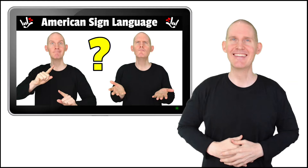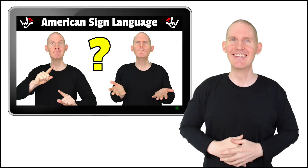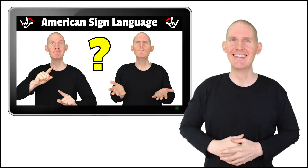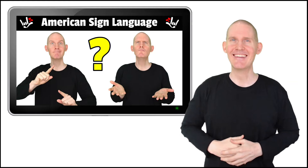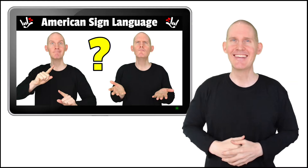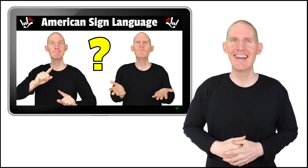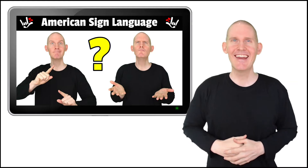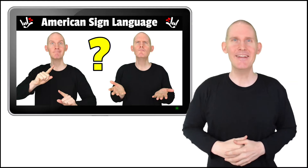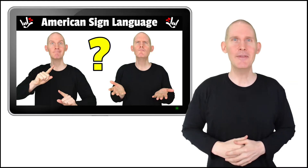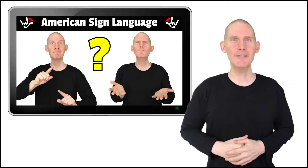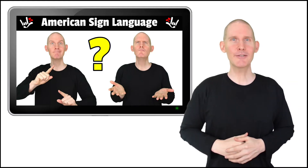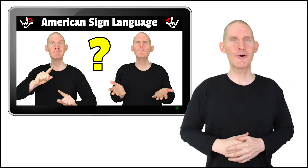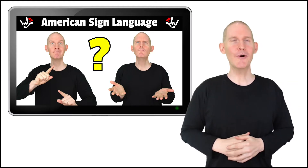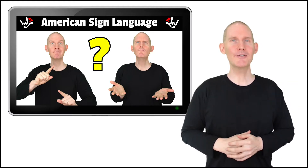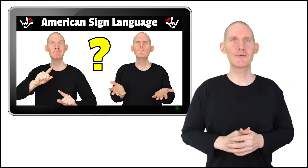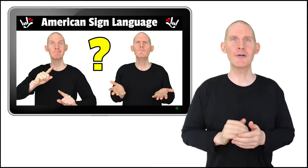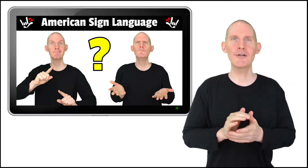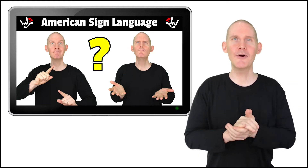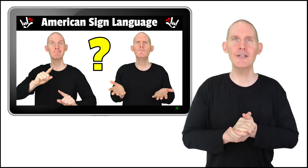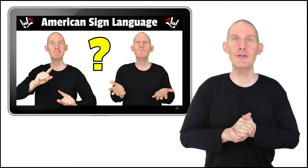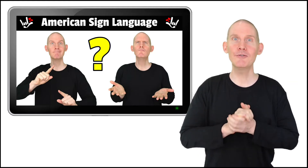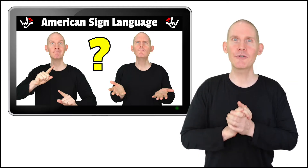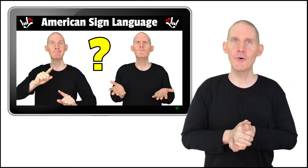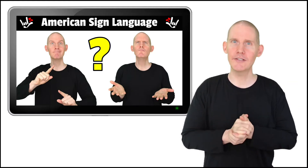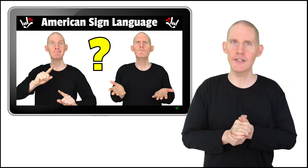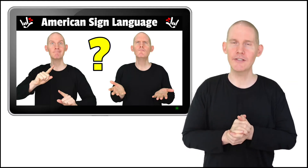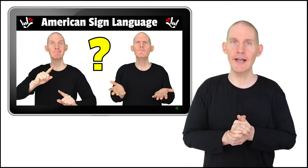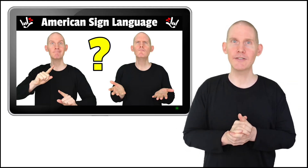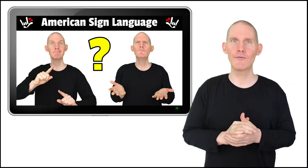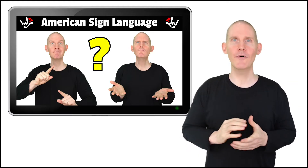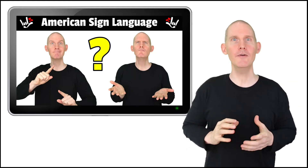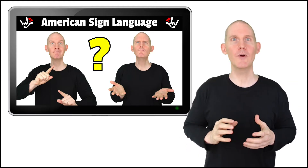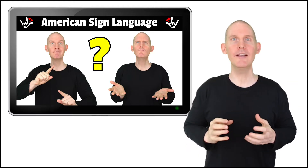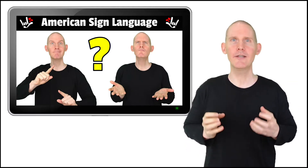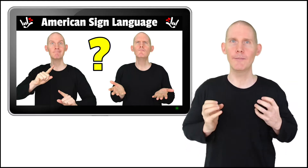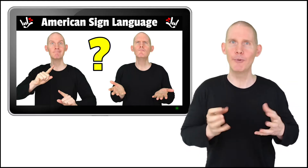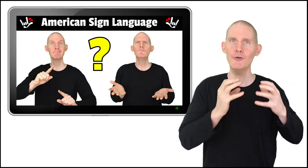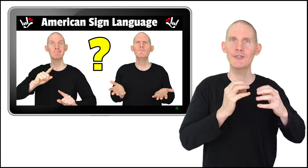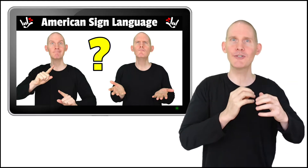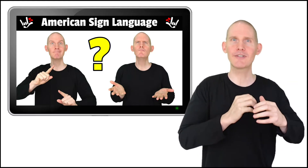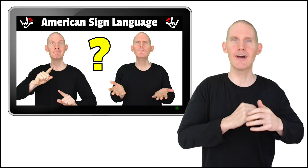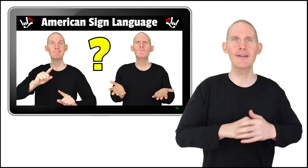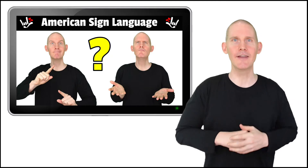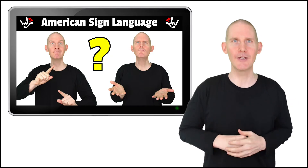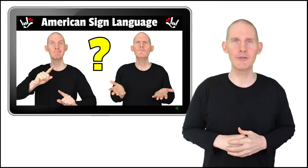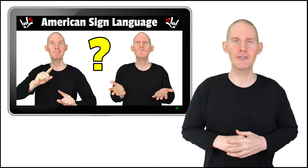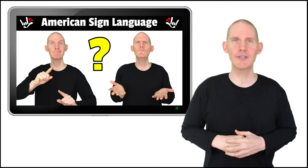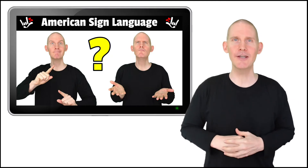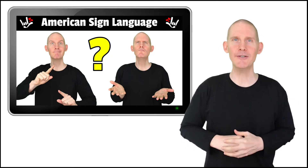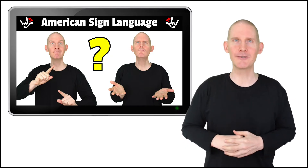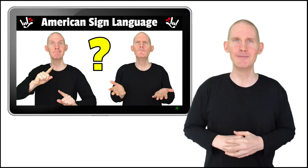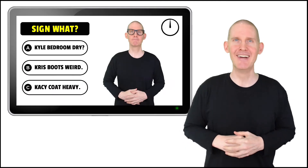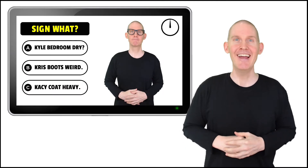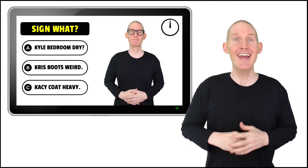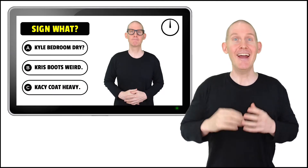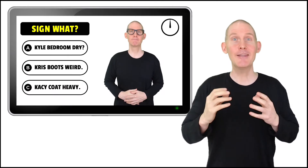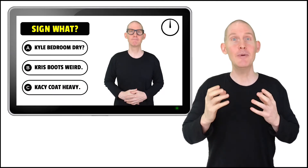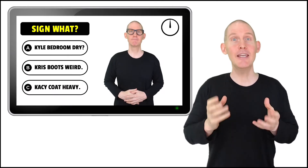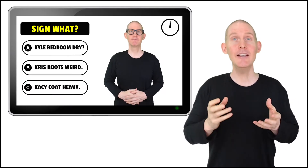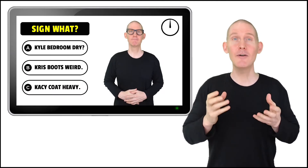In this course we're going to use quizzes as a fun way to boost your sign language skills. At the beginning of